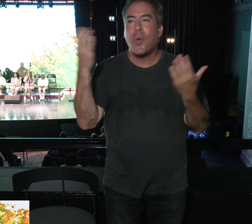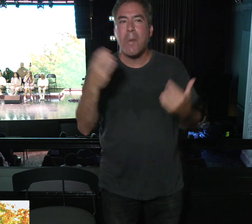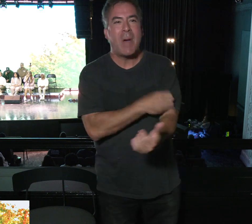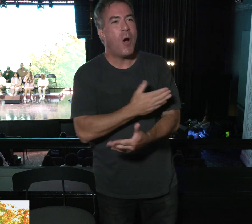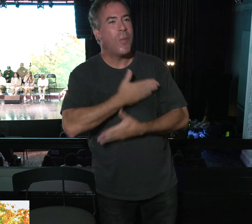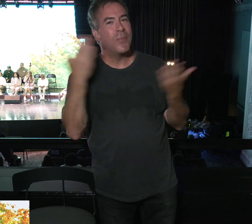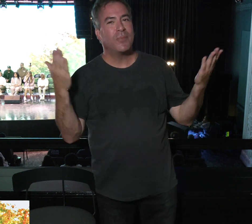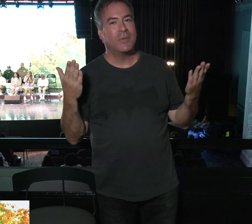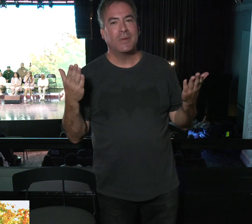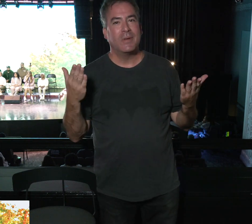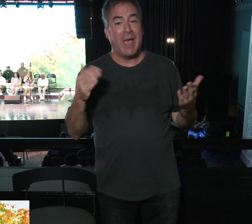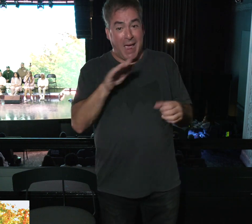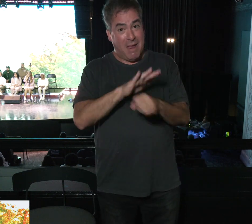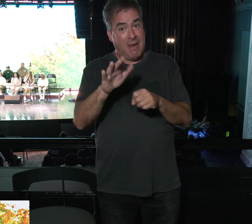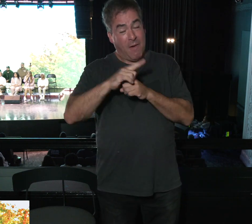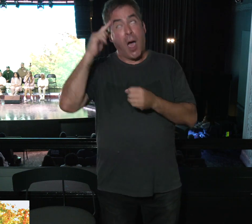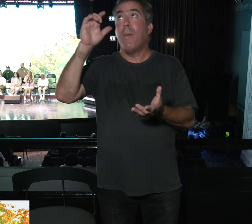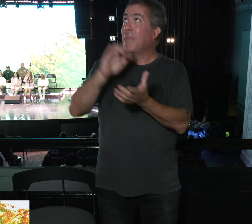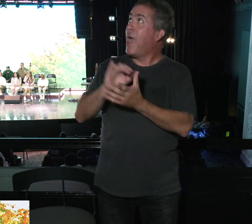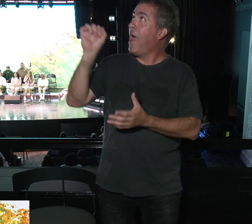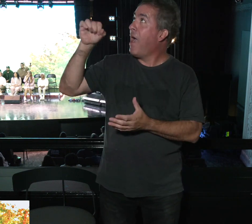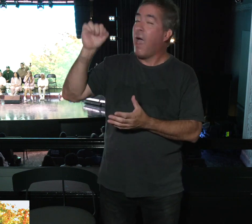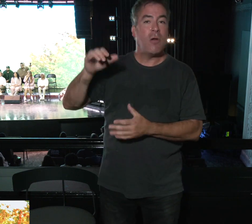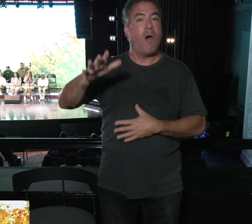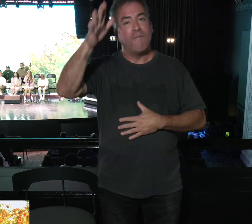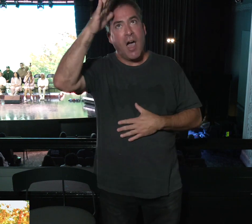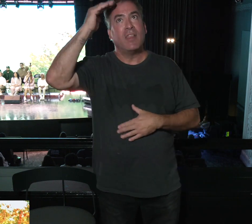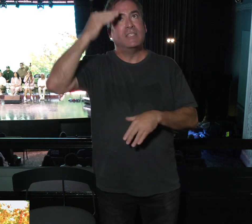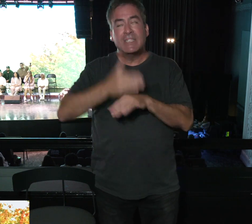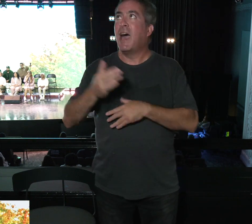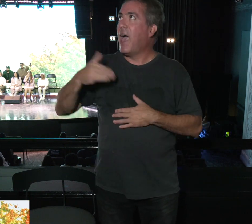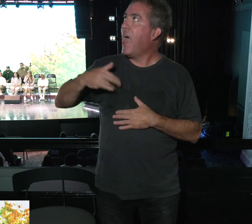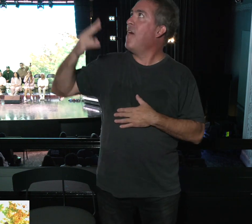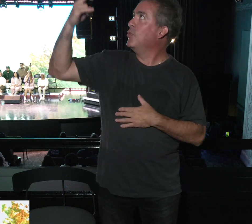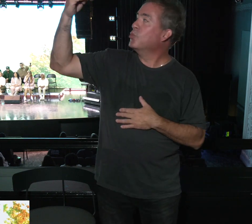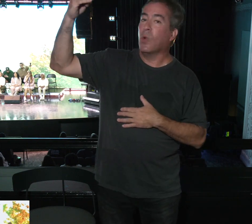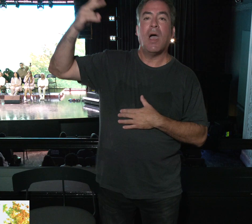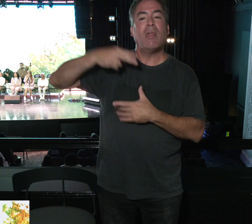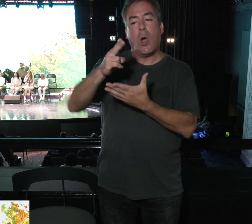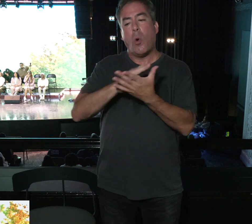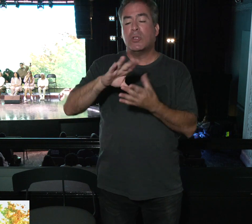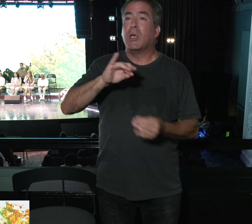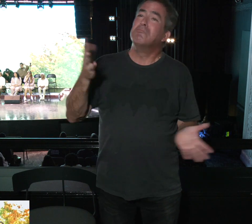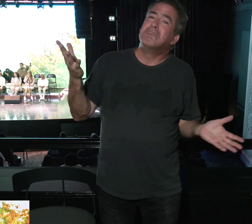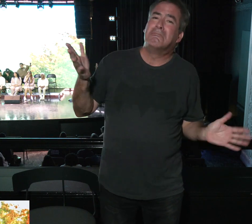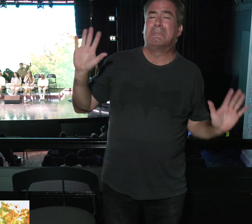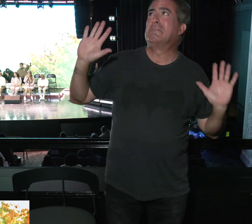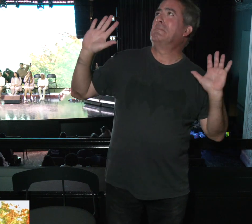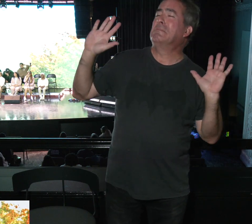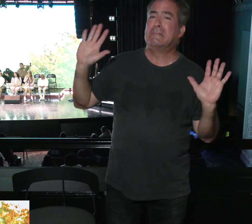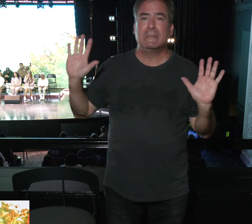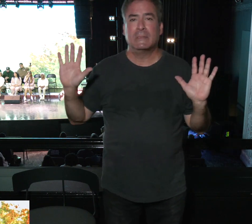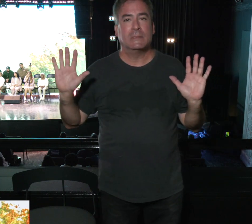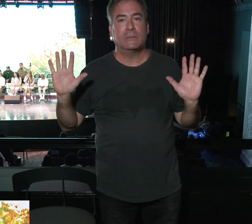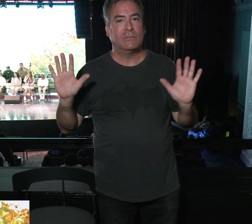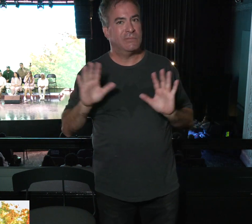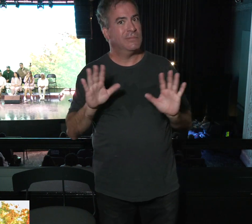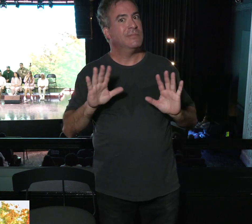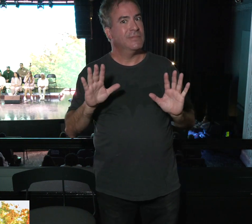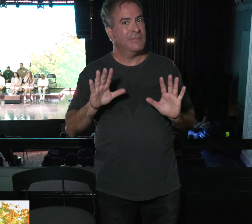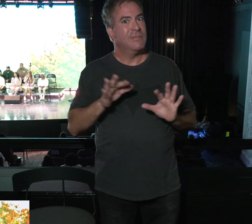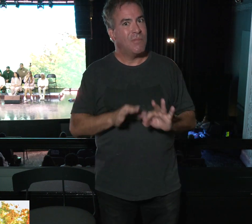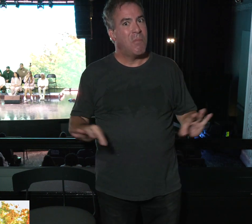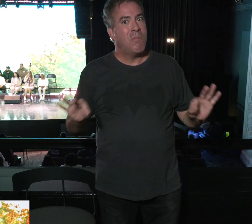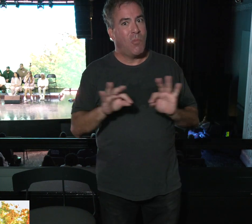It's not enough just to believe it's the Father and the Son, right? That's there, and then the Holy Spirit's kind of... No, no, no. Last but not least.